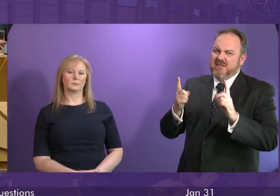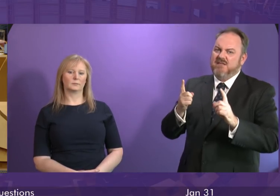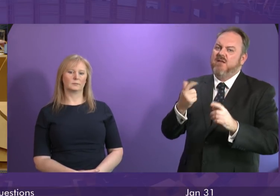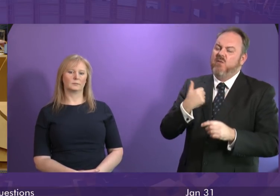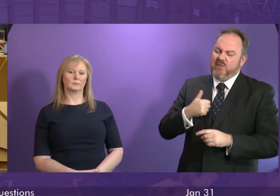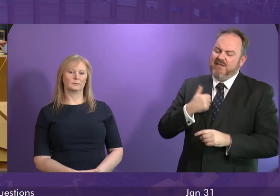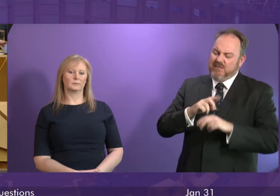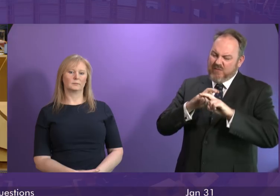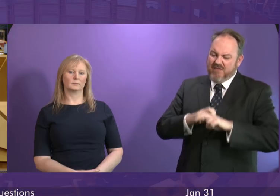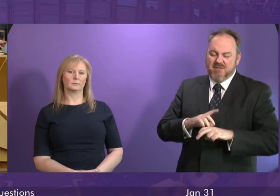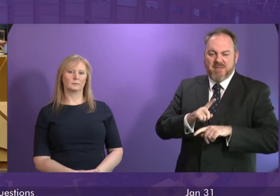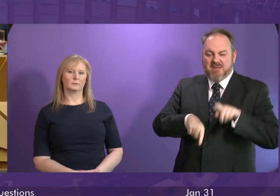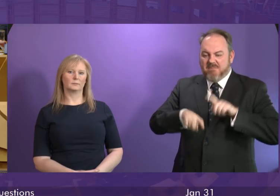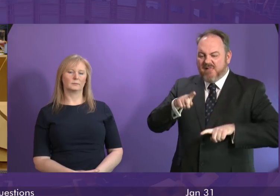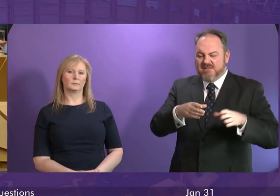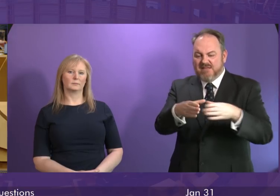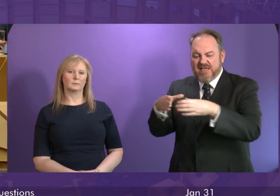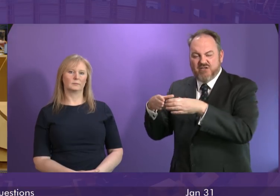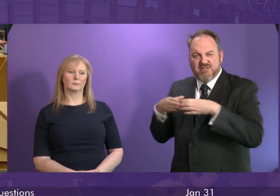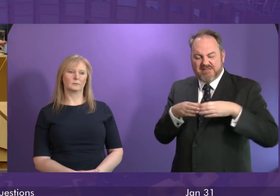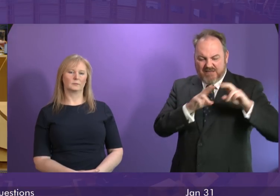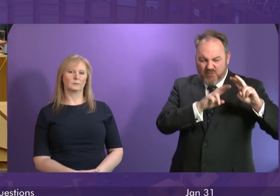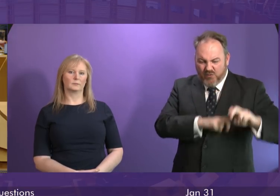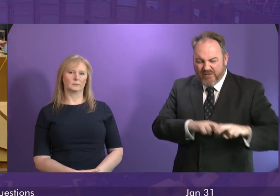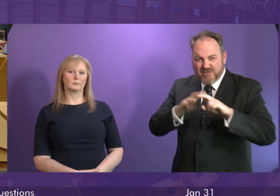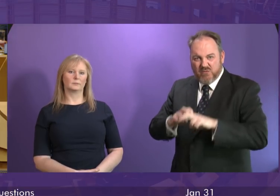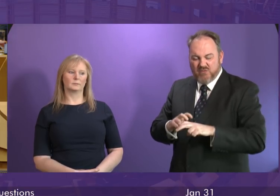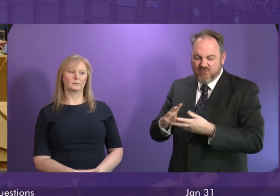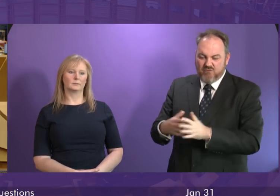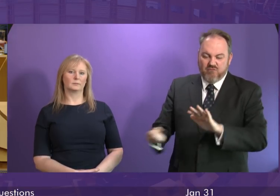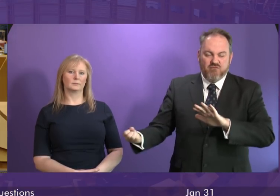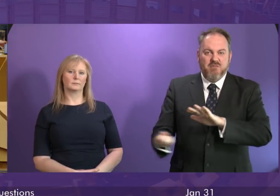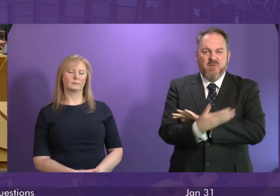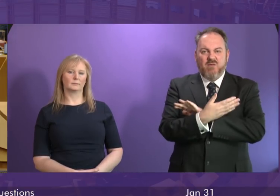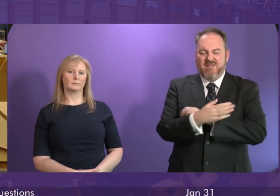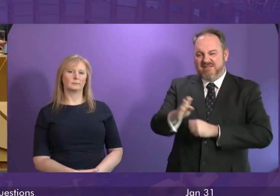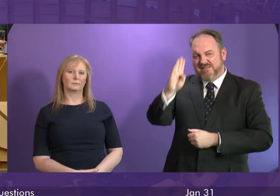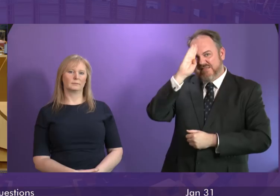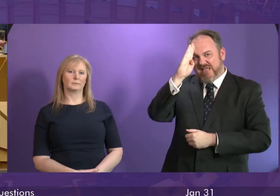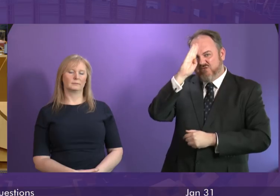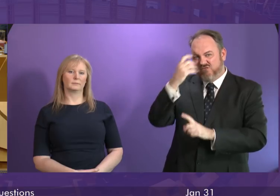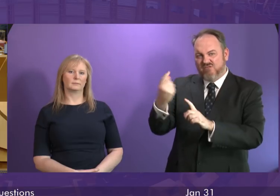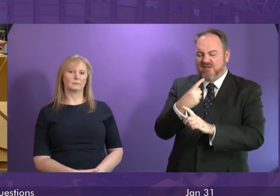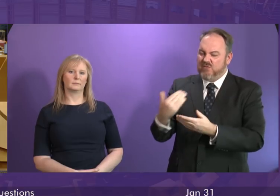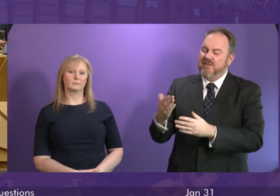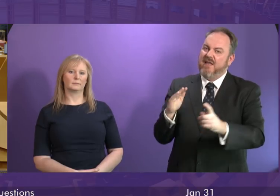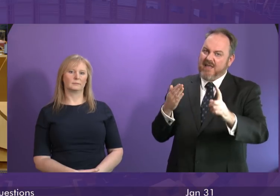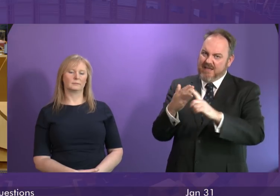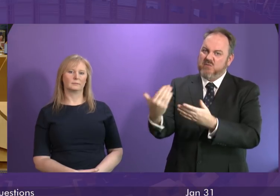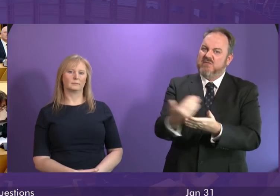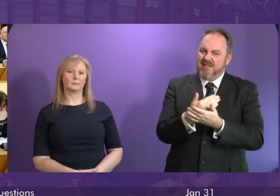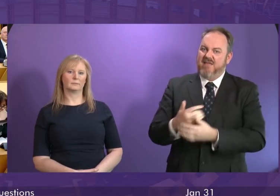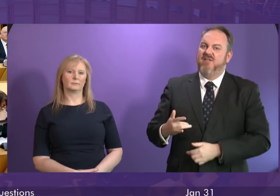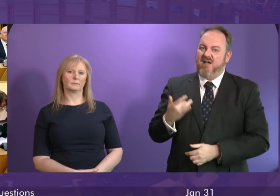look perhaps a multi-agency approach to get these deadly drugs off our streets to save lives where we can